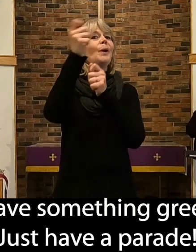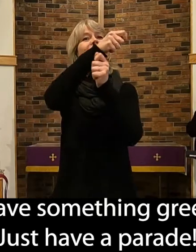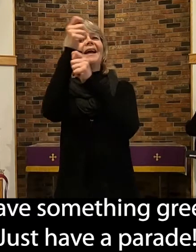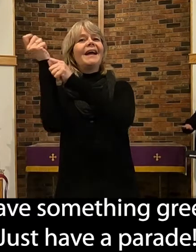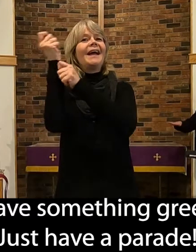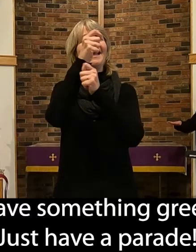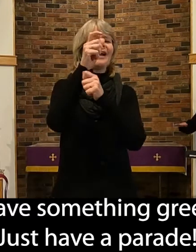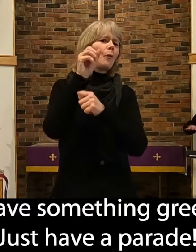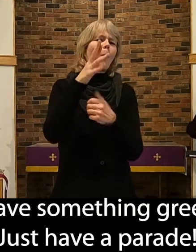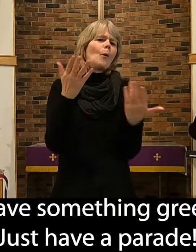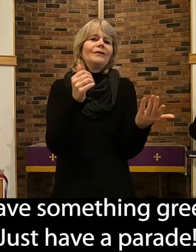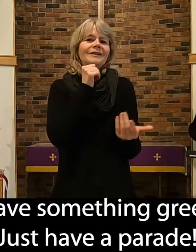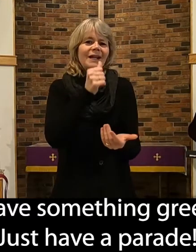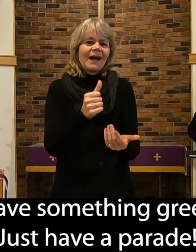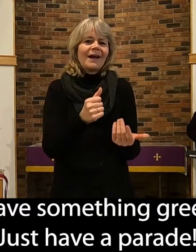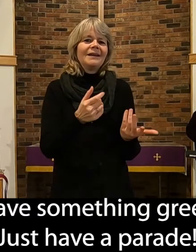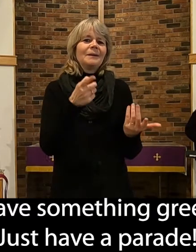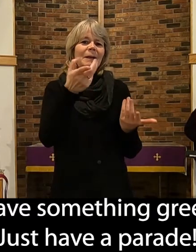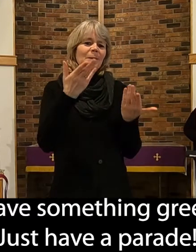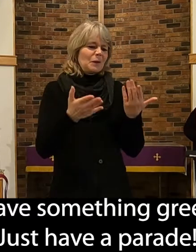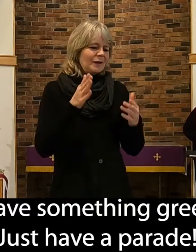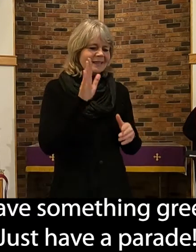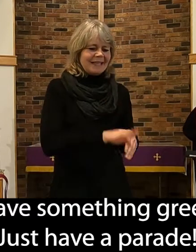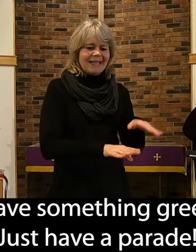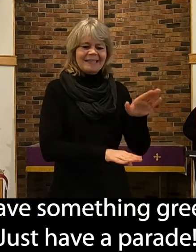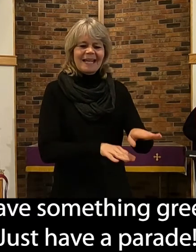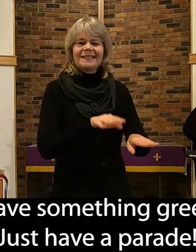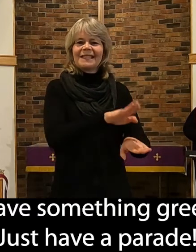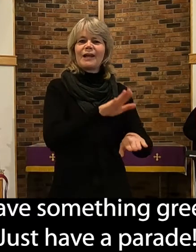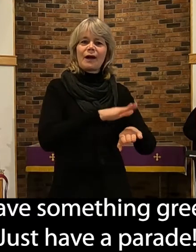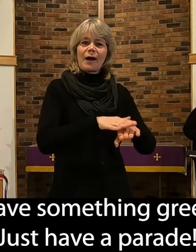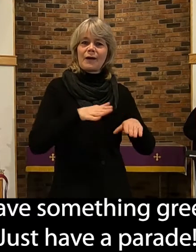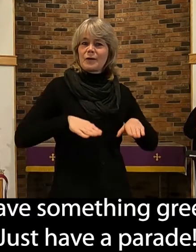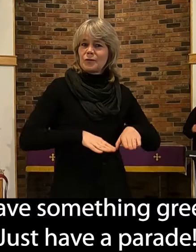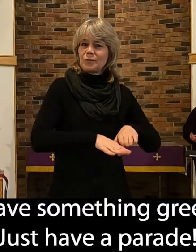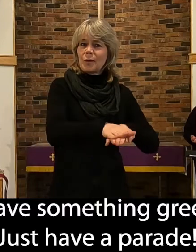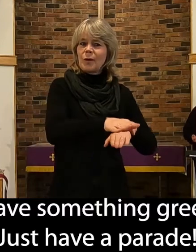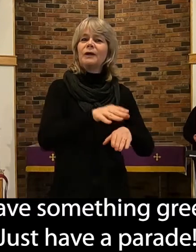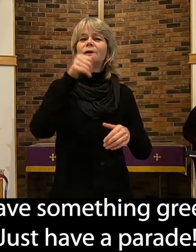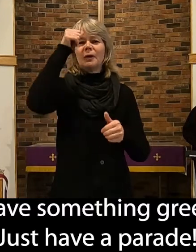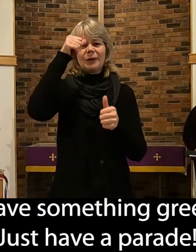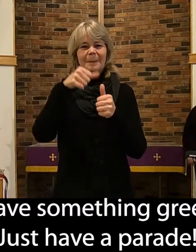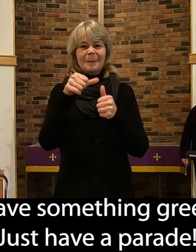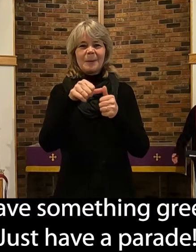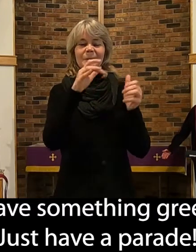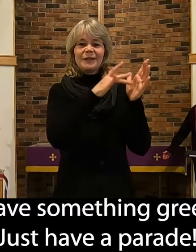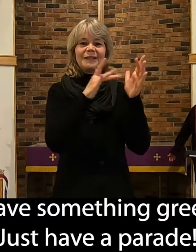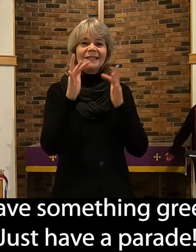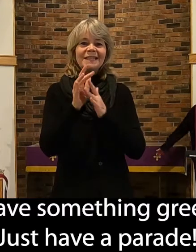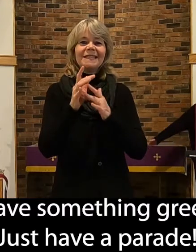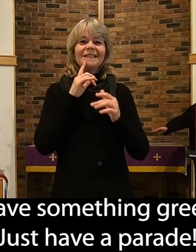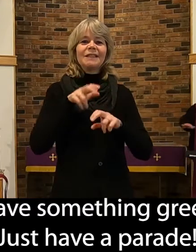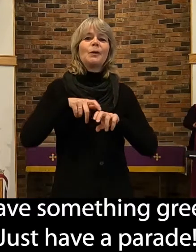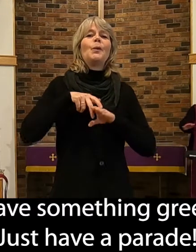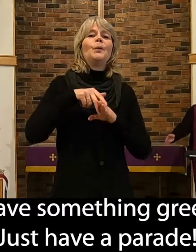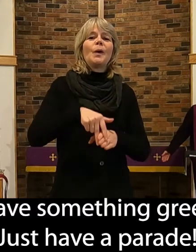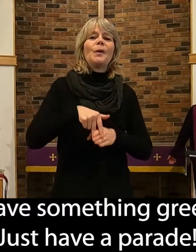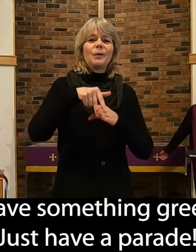want to make a path on the floor. Jesus rode on a donkey, and people threw their coats and their